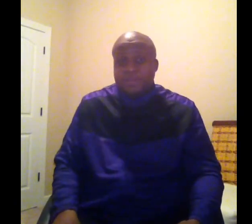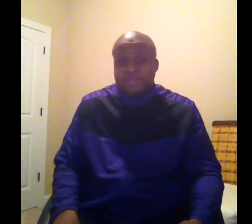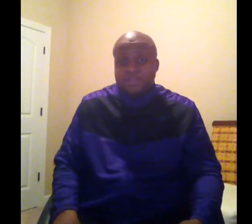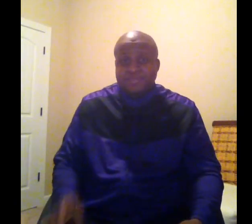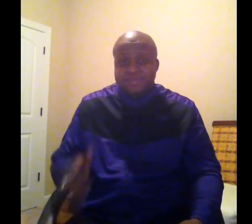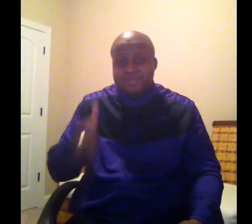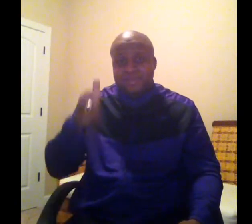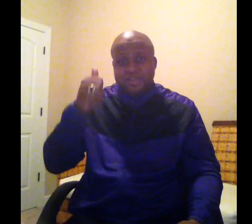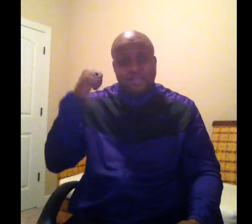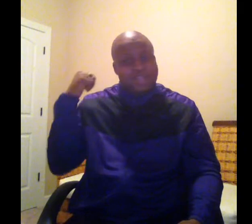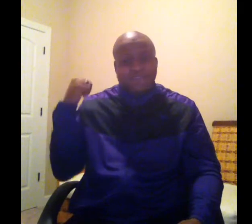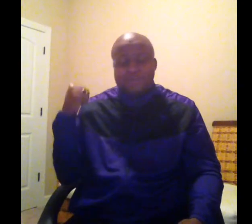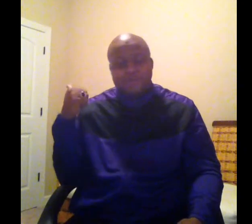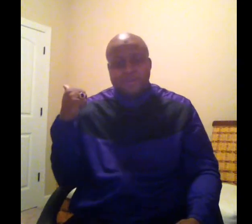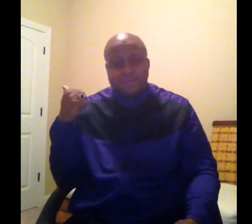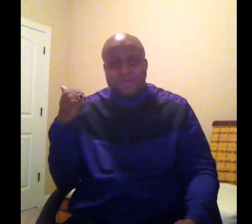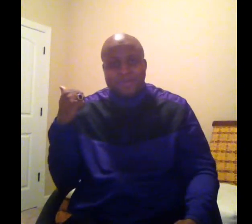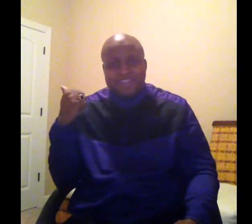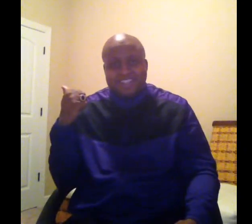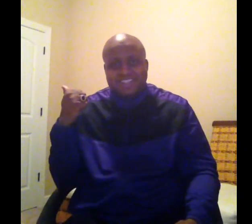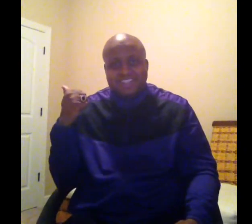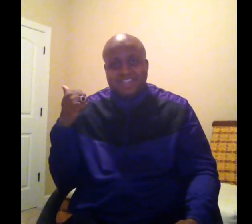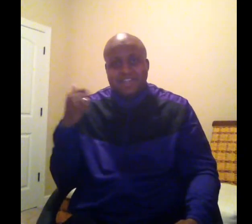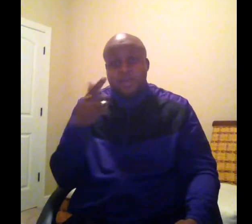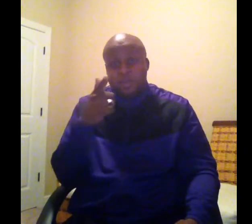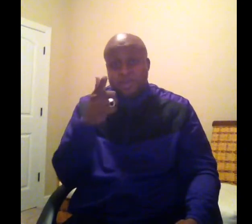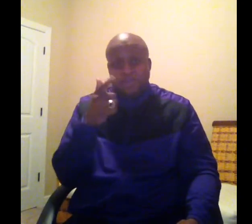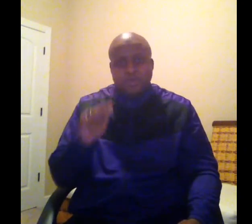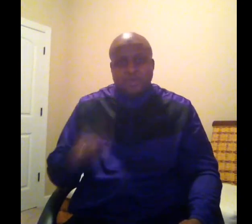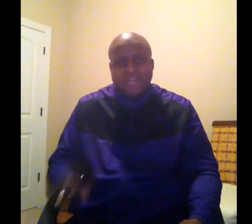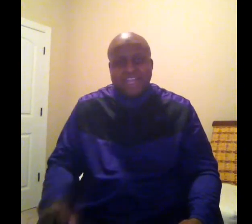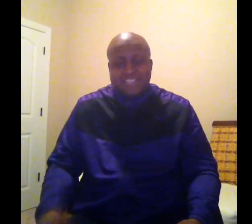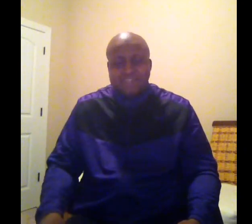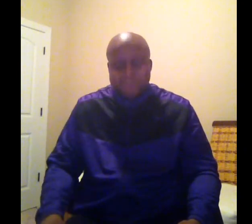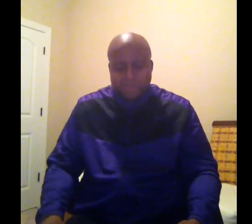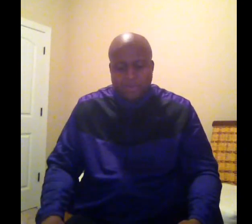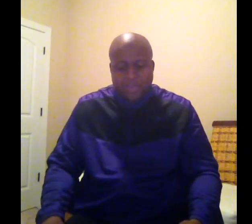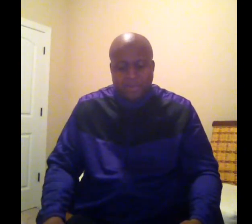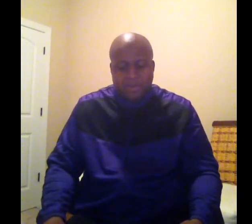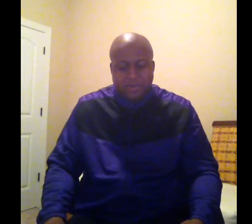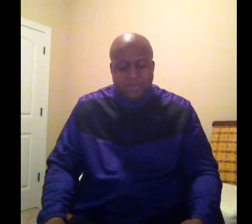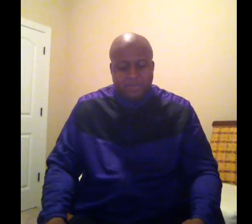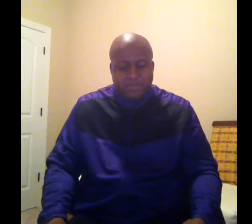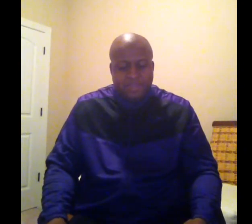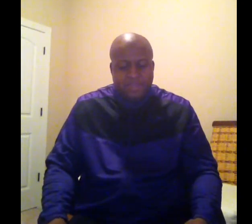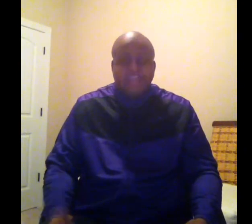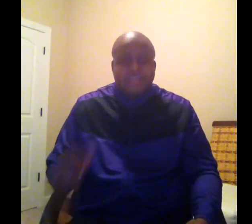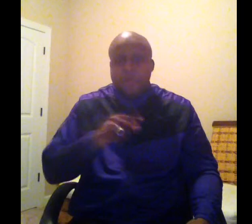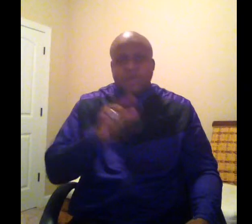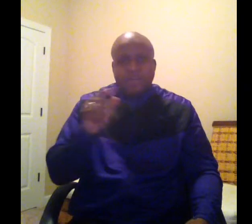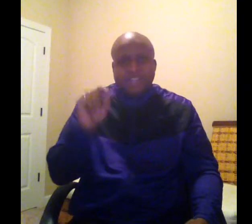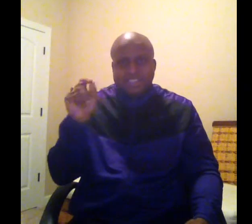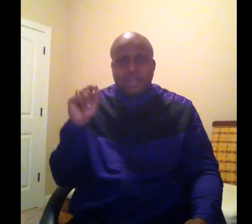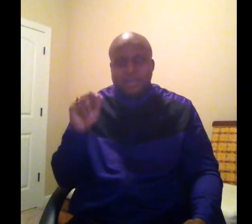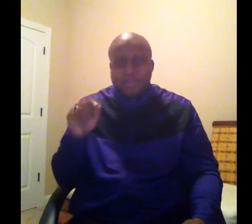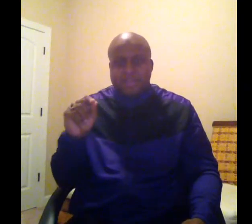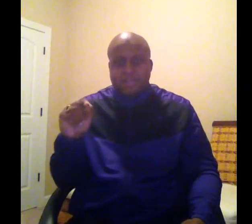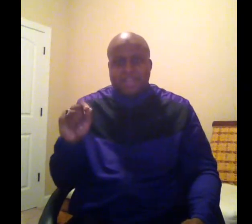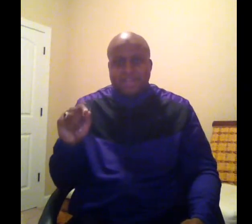because of your experiences once you were backed into the right corner. And no, I'm not talking about the bionic